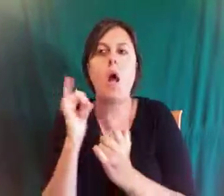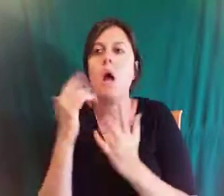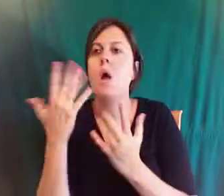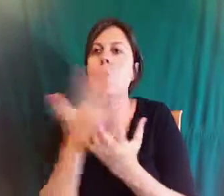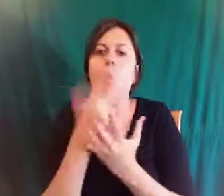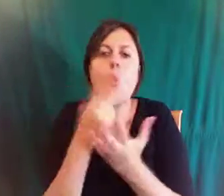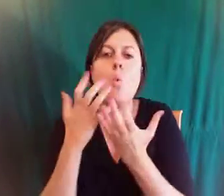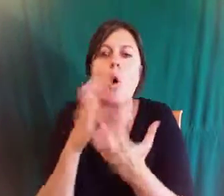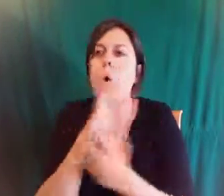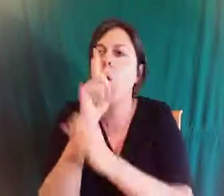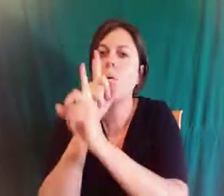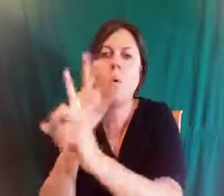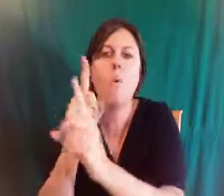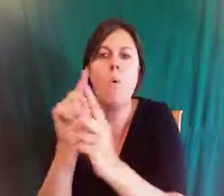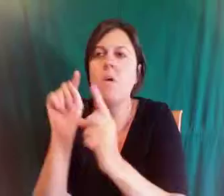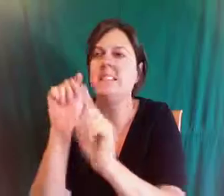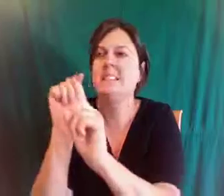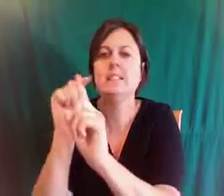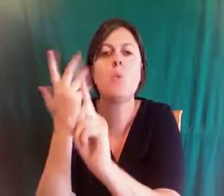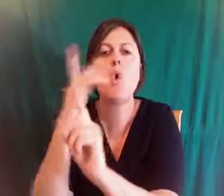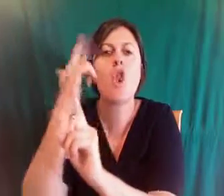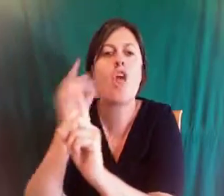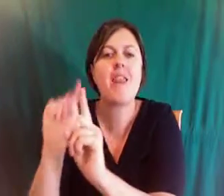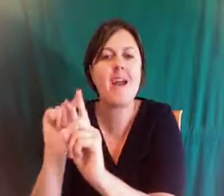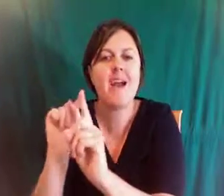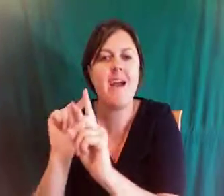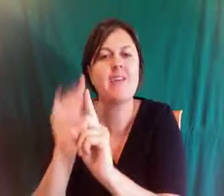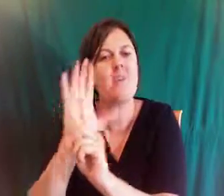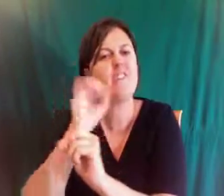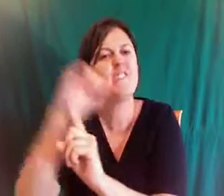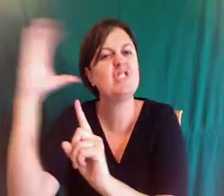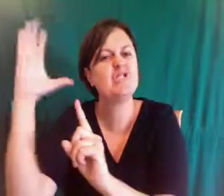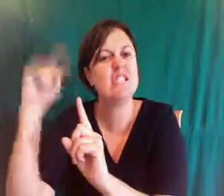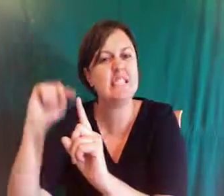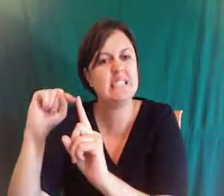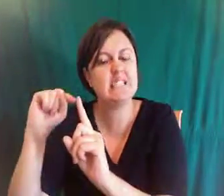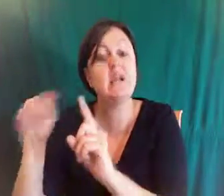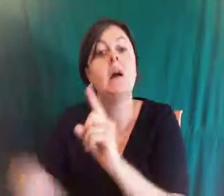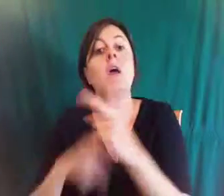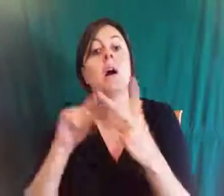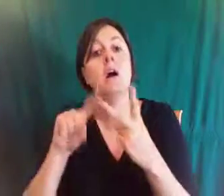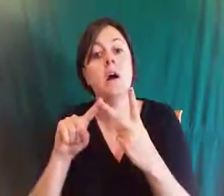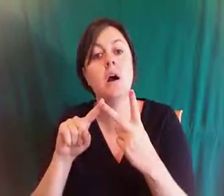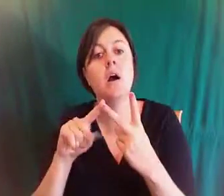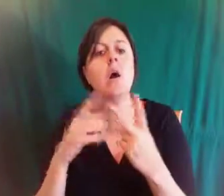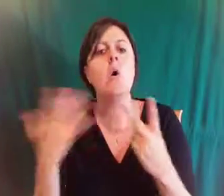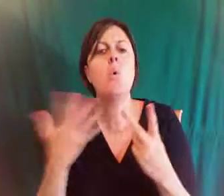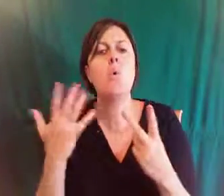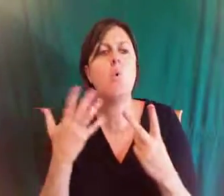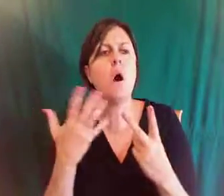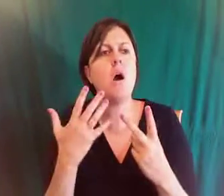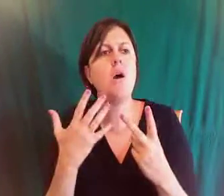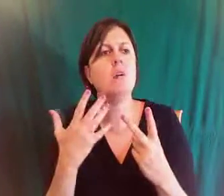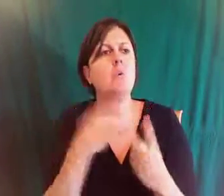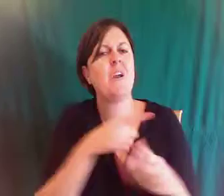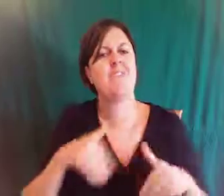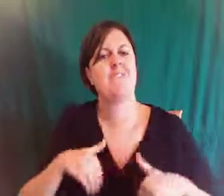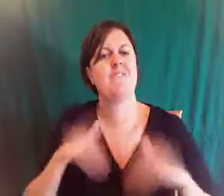price you would pay if you didn't do it what you what it would cost you and then